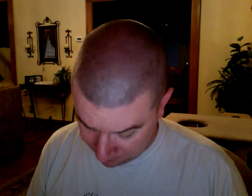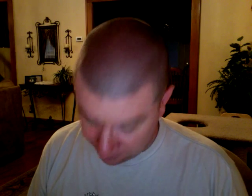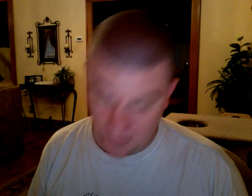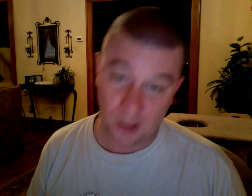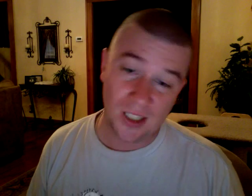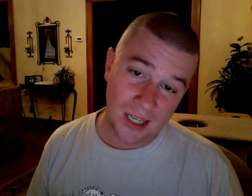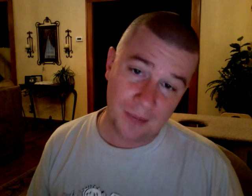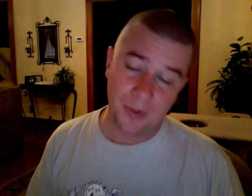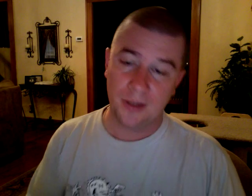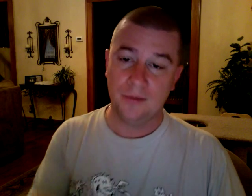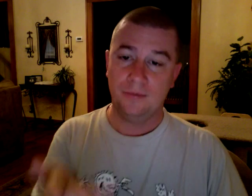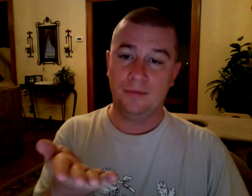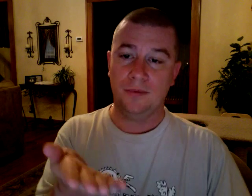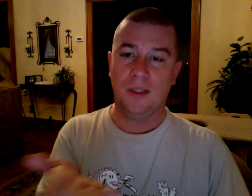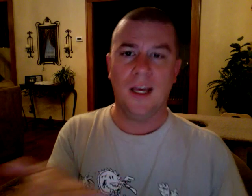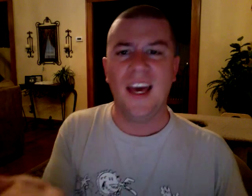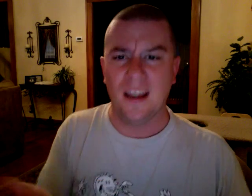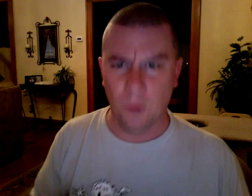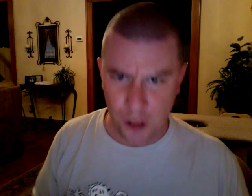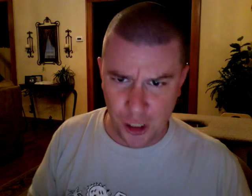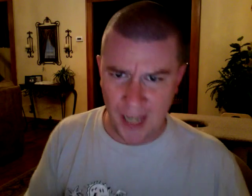To sleep. Hey, where's Johnny?